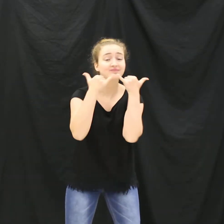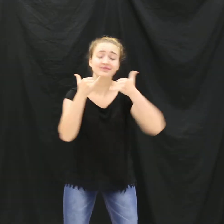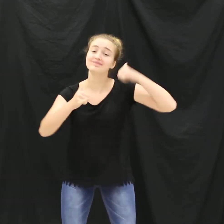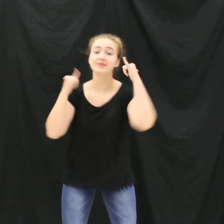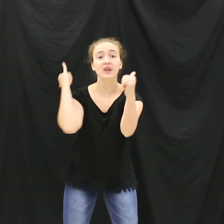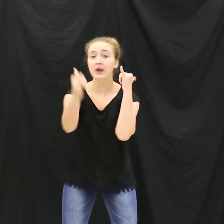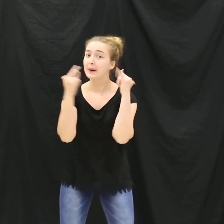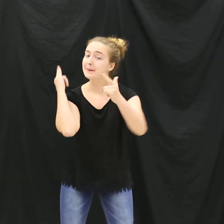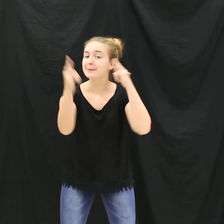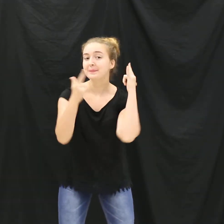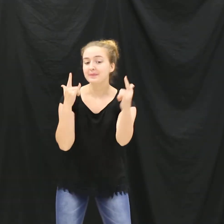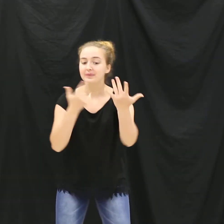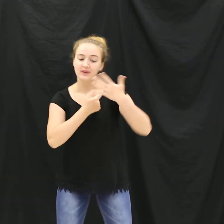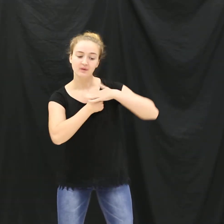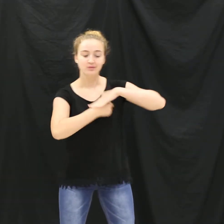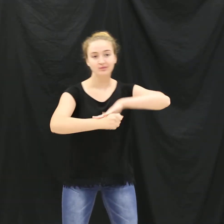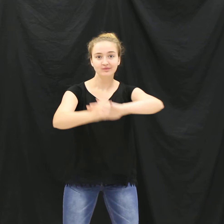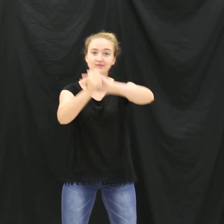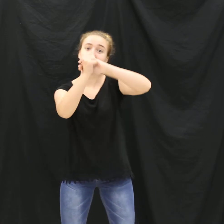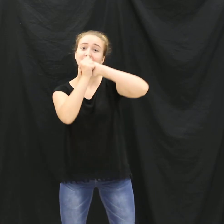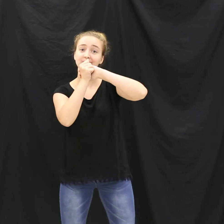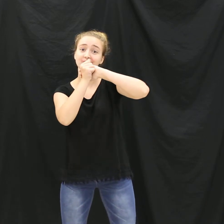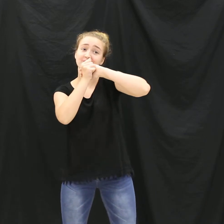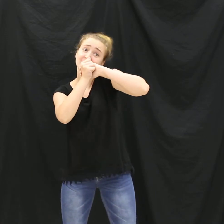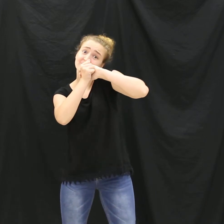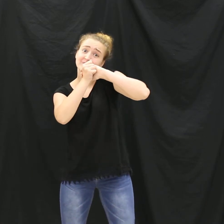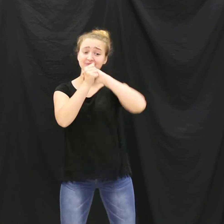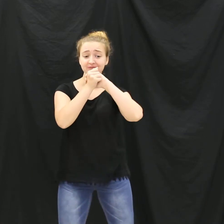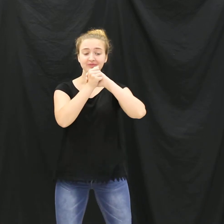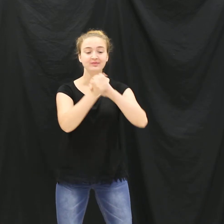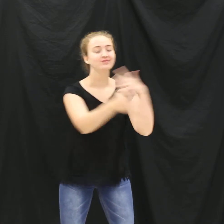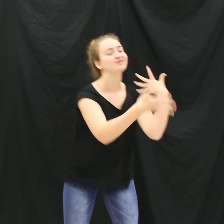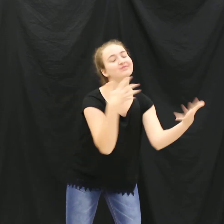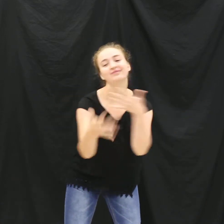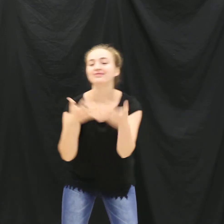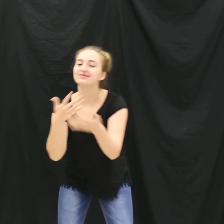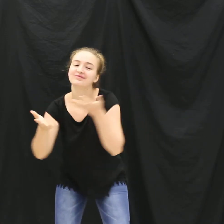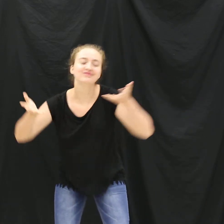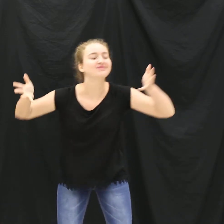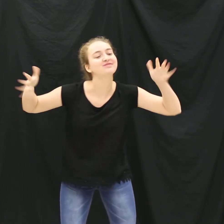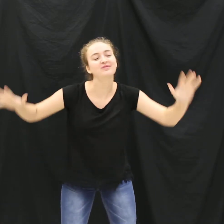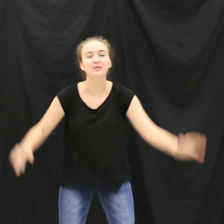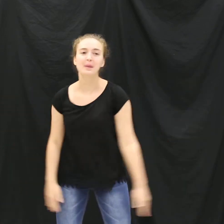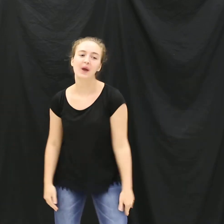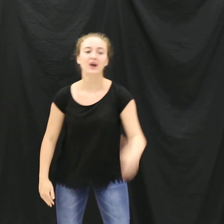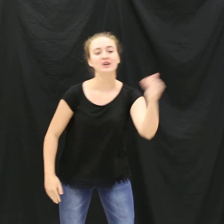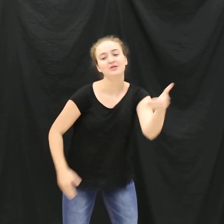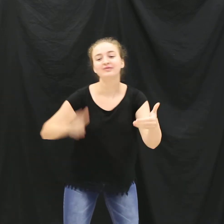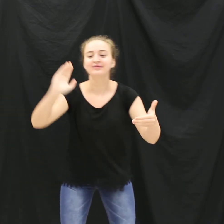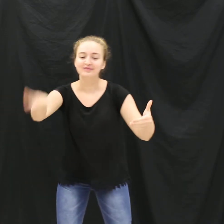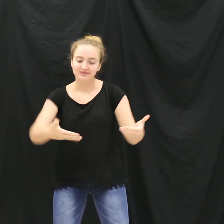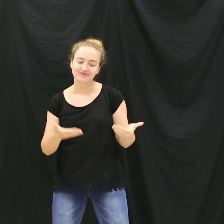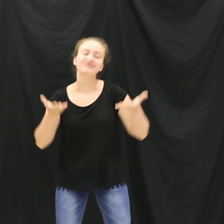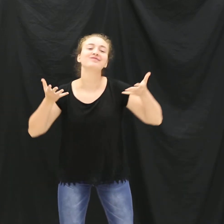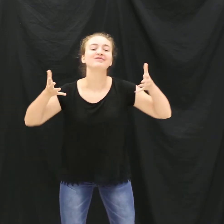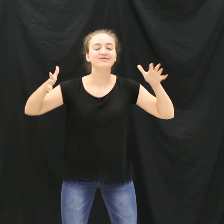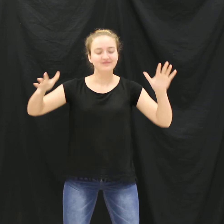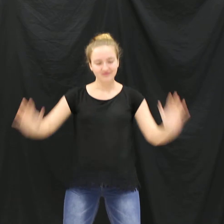insane Cause we've been really in love But we've been livin' as friends So you've been a guest in your own home It's time to make your house your